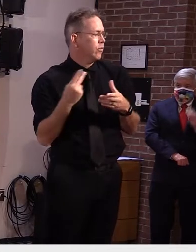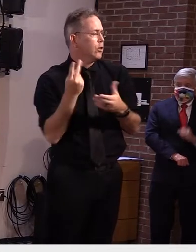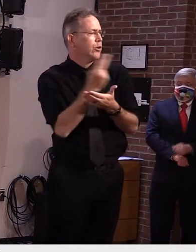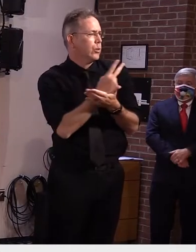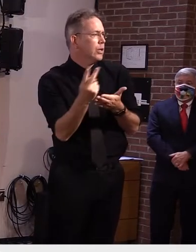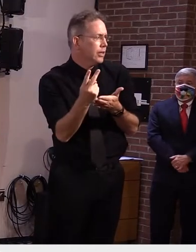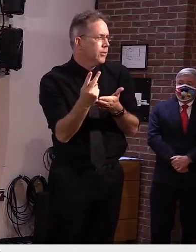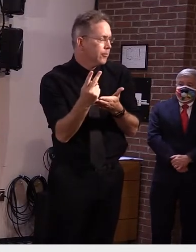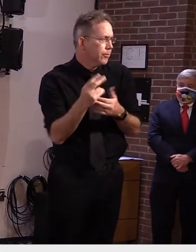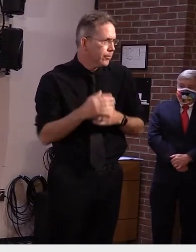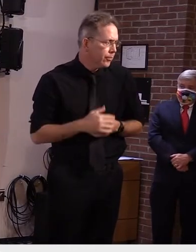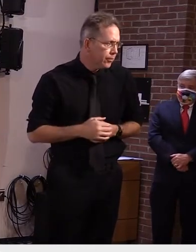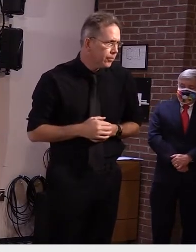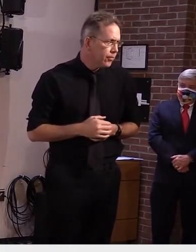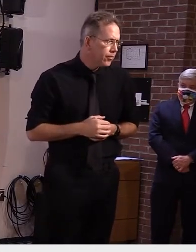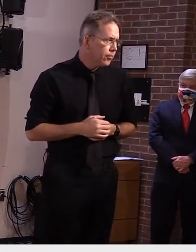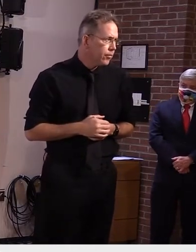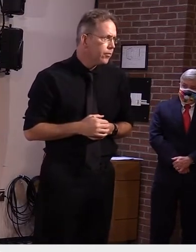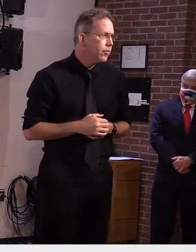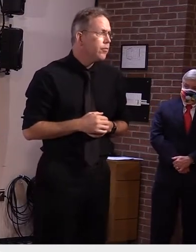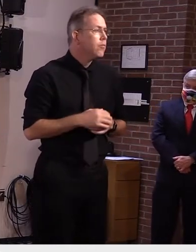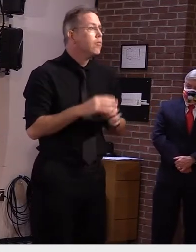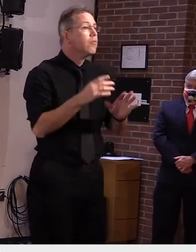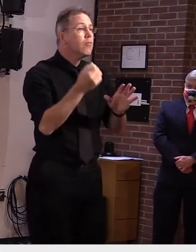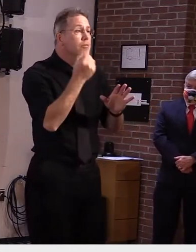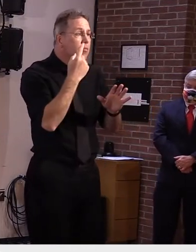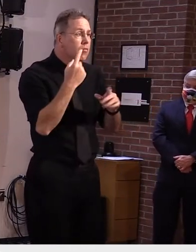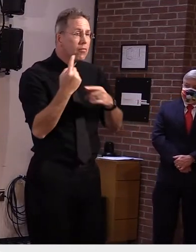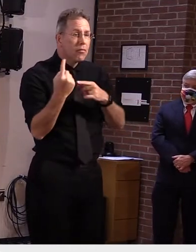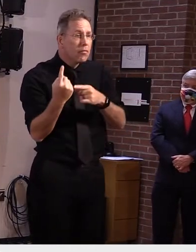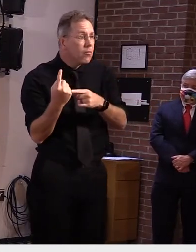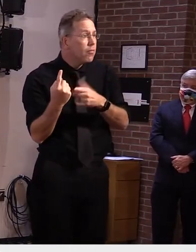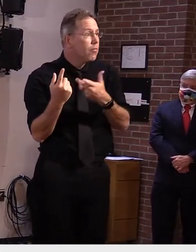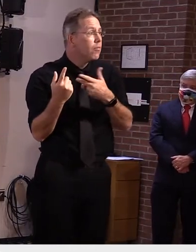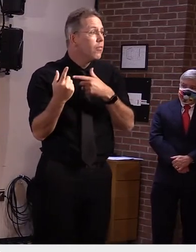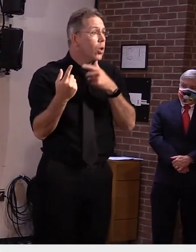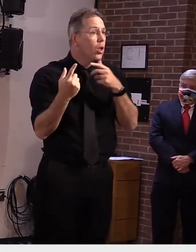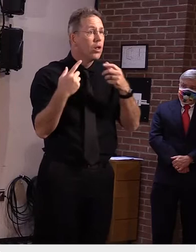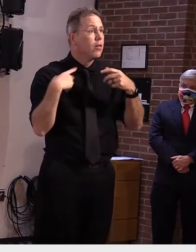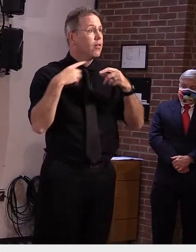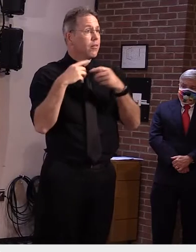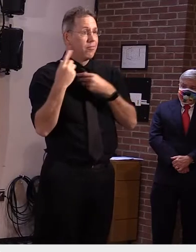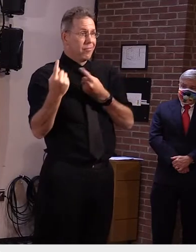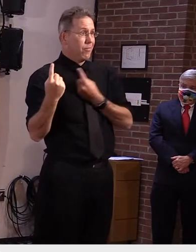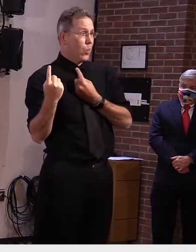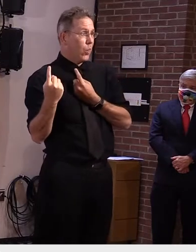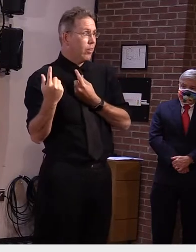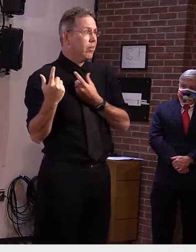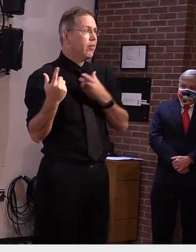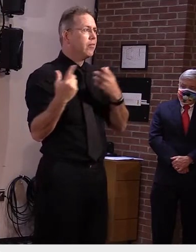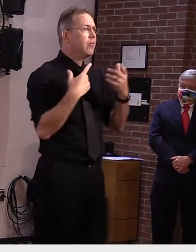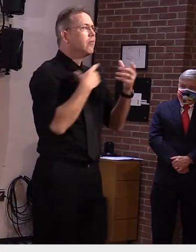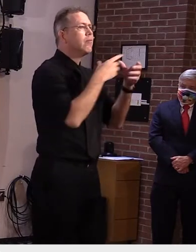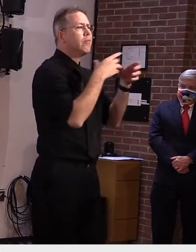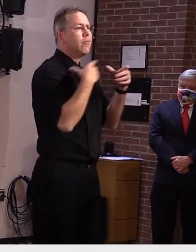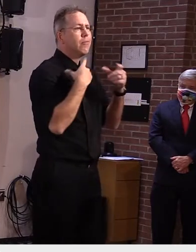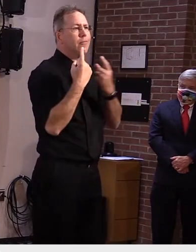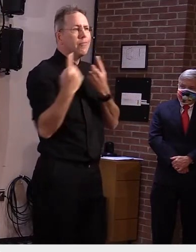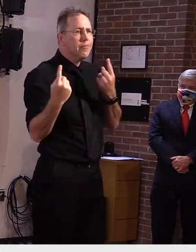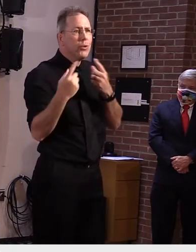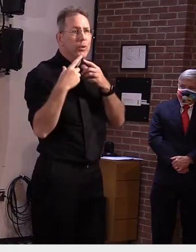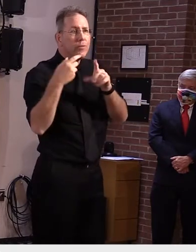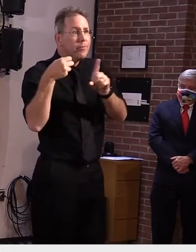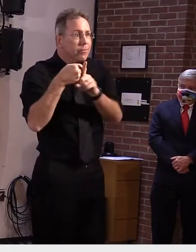contact with the person in their house who's positive or at least seven days with a negative test um